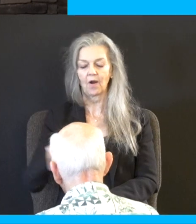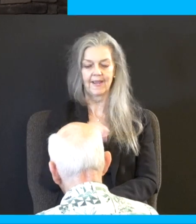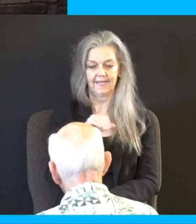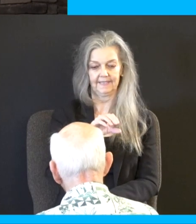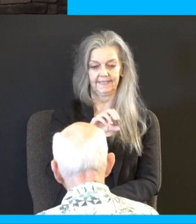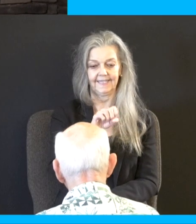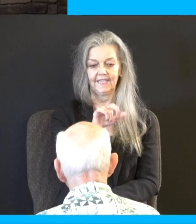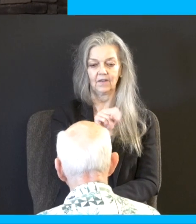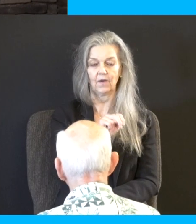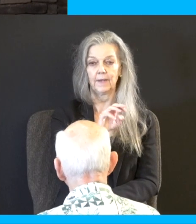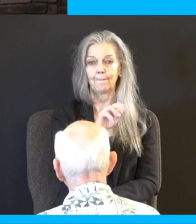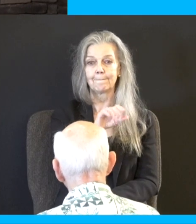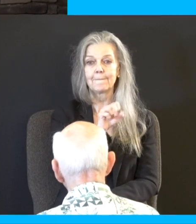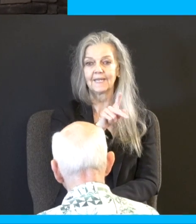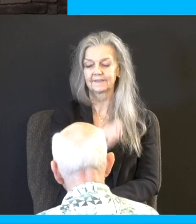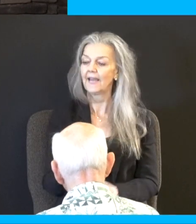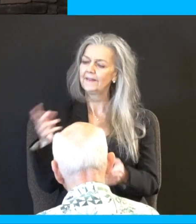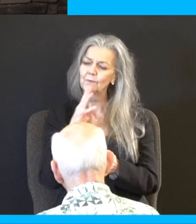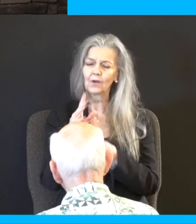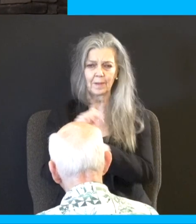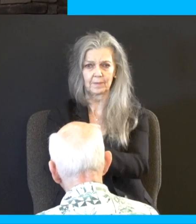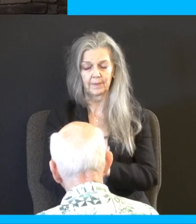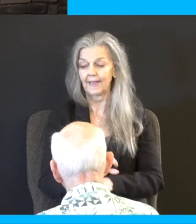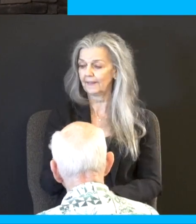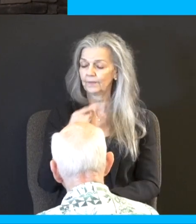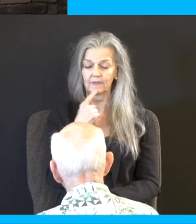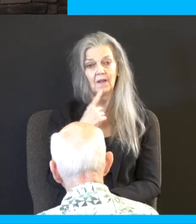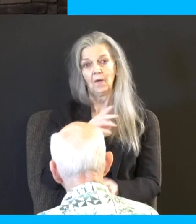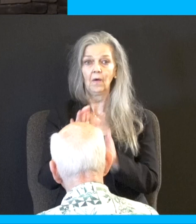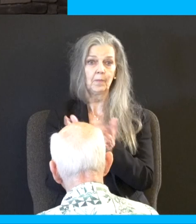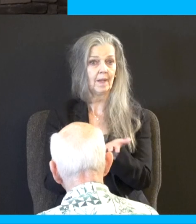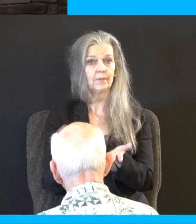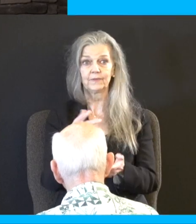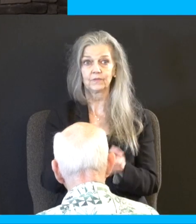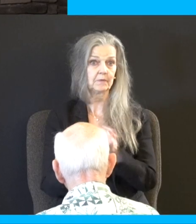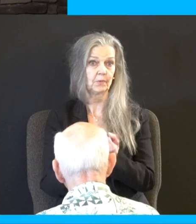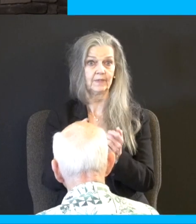Bible. And they're both sort of laughing like, well, the Bible is just, you know, it's apparently good with slavery. Well, clearly, they haven't read it carefully.